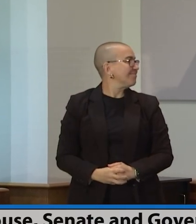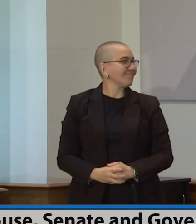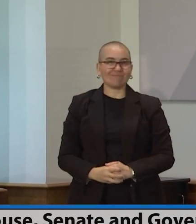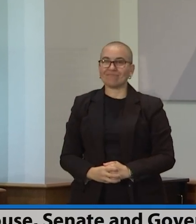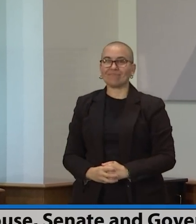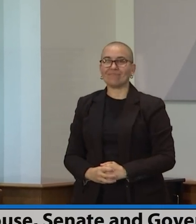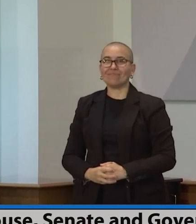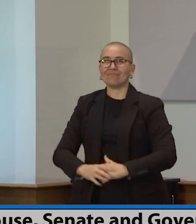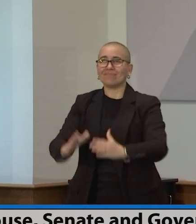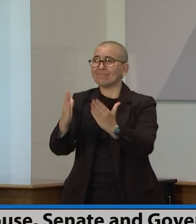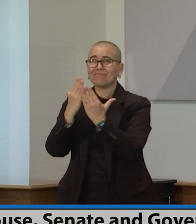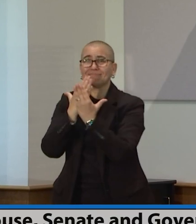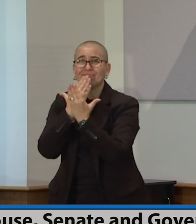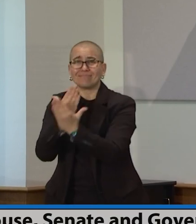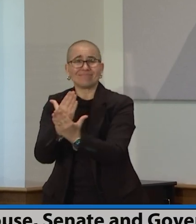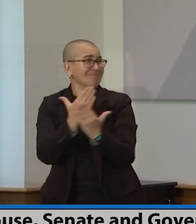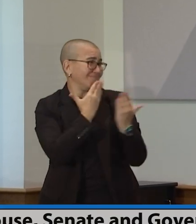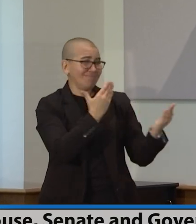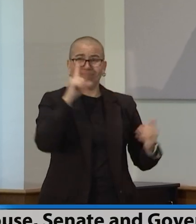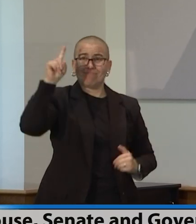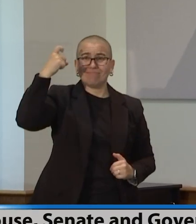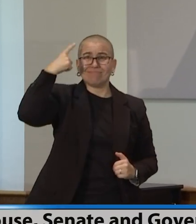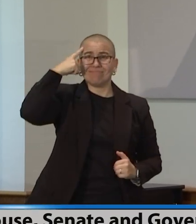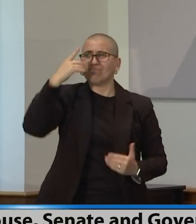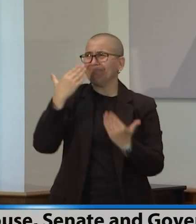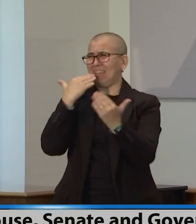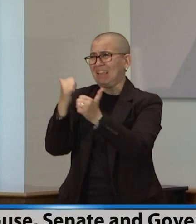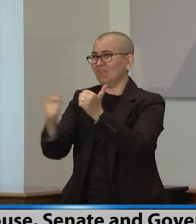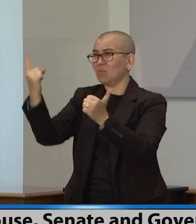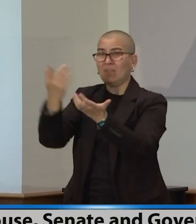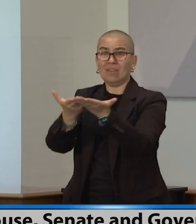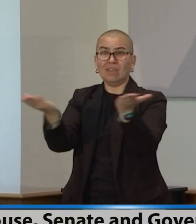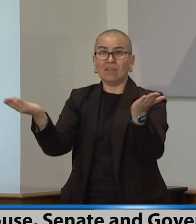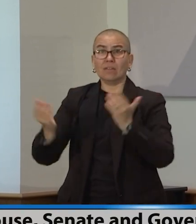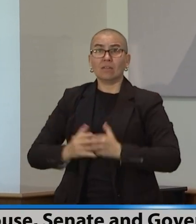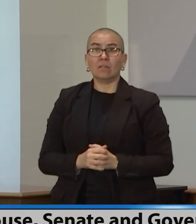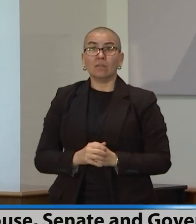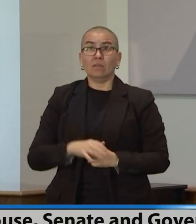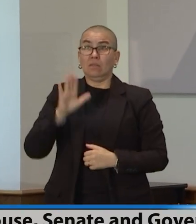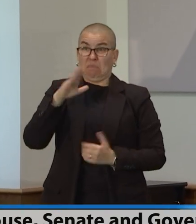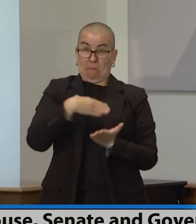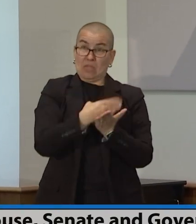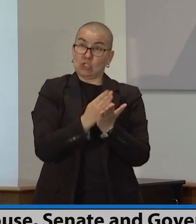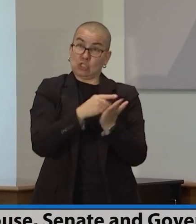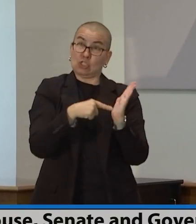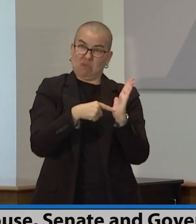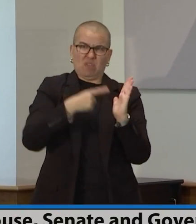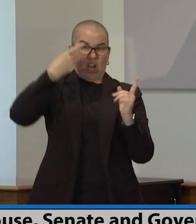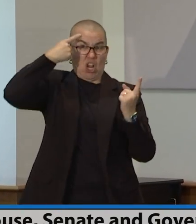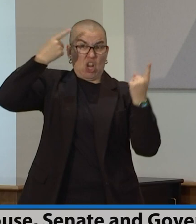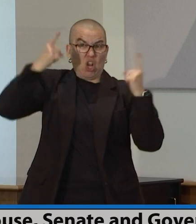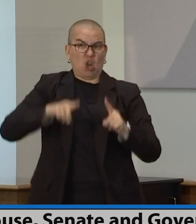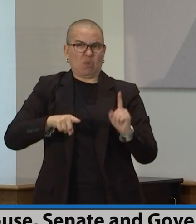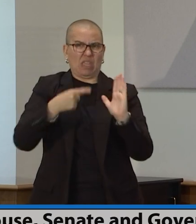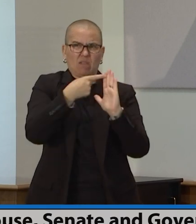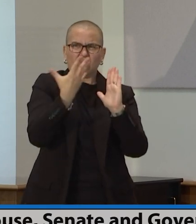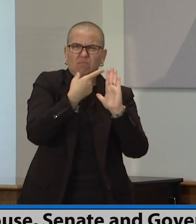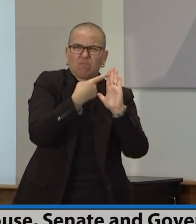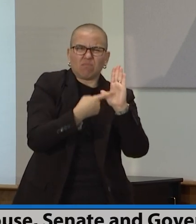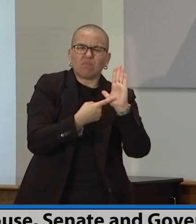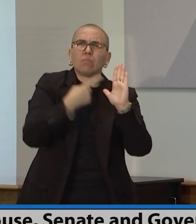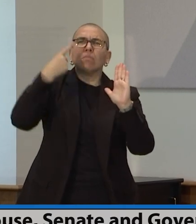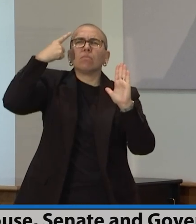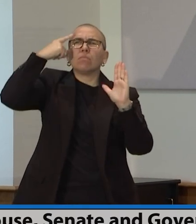Thank you, Governor. Good morning, everybody. So, this budget agreement that we've reached today is a path forward for Minnesotans.